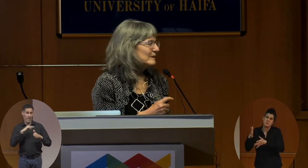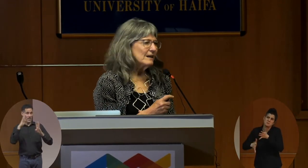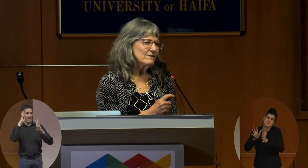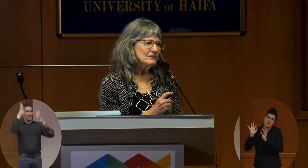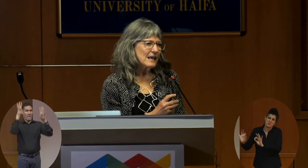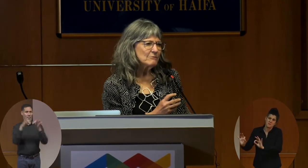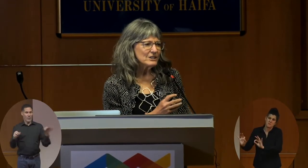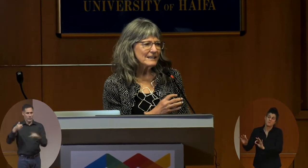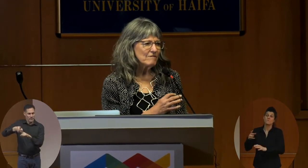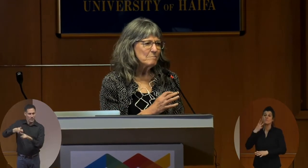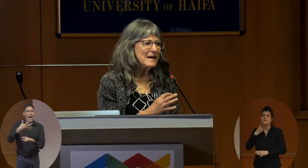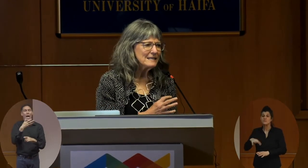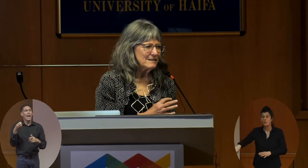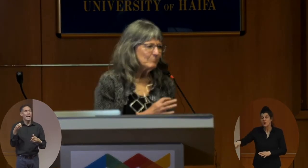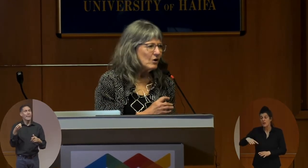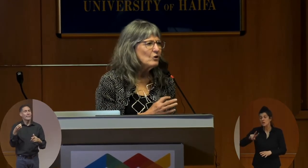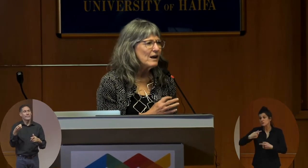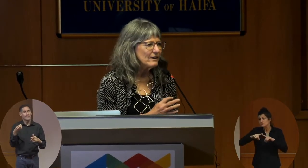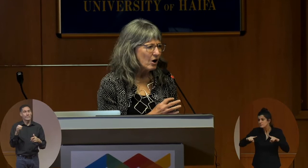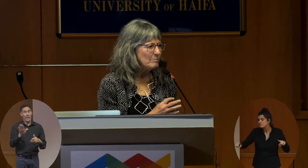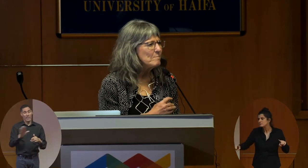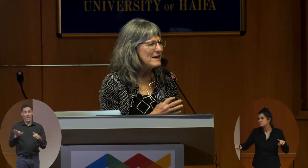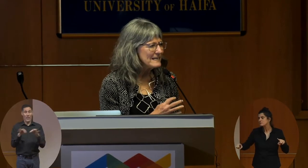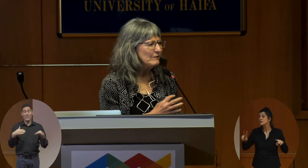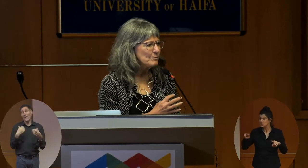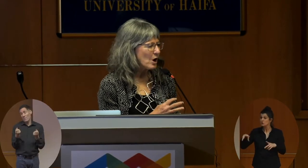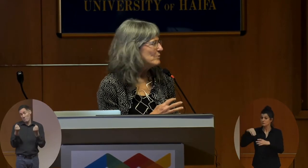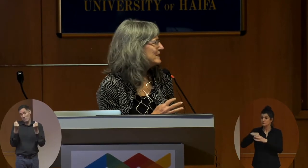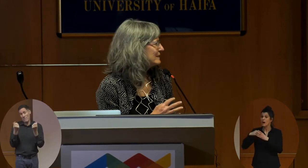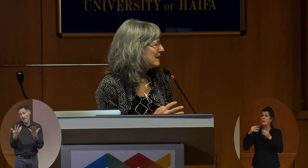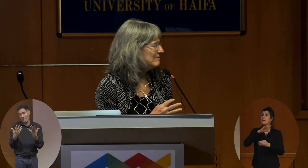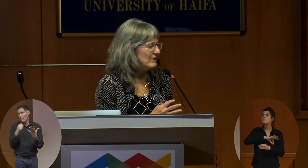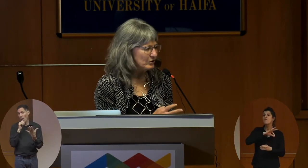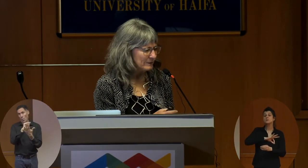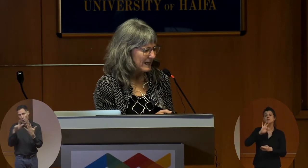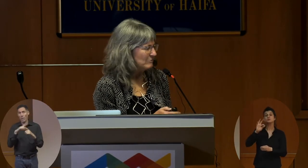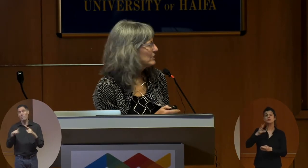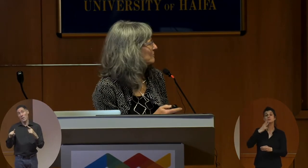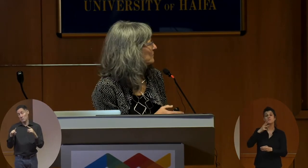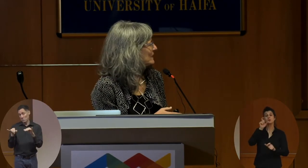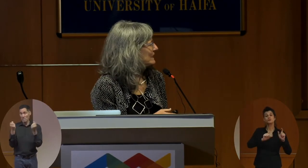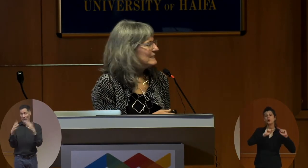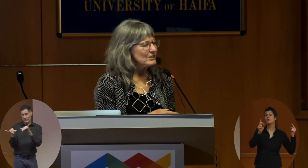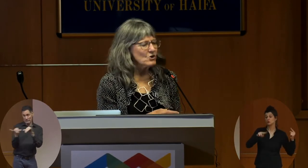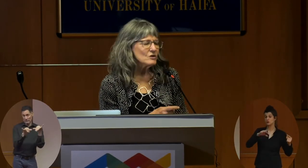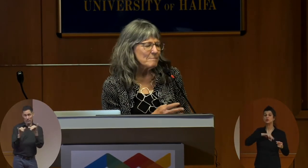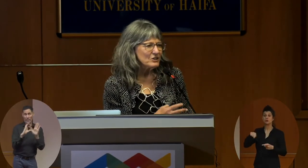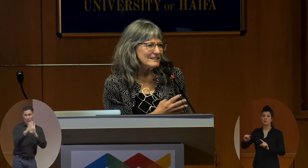And those languages have many, although not all, but many of the properties of human language. So let me just